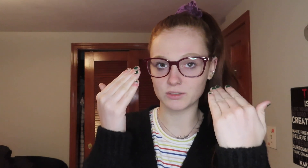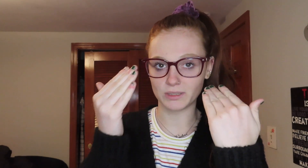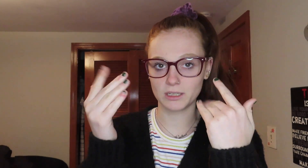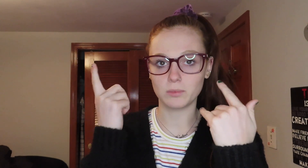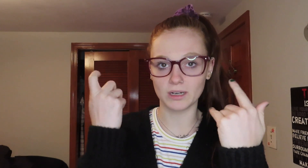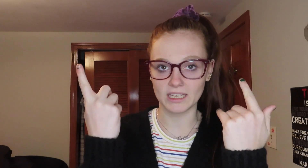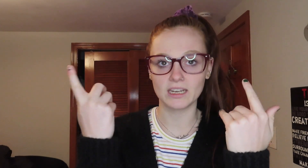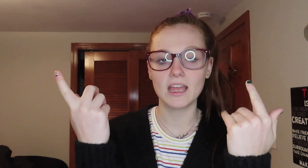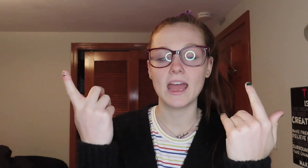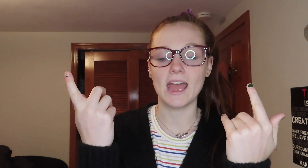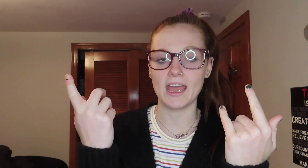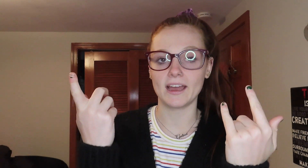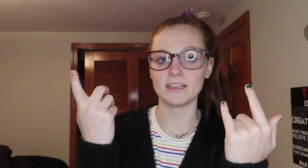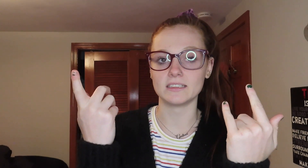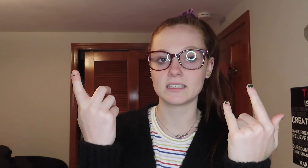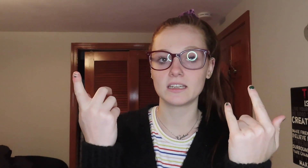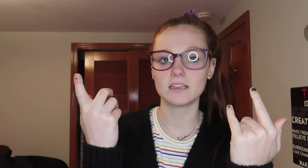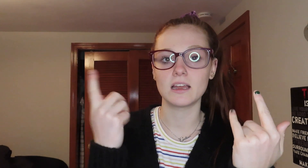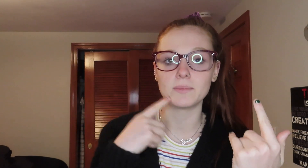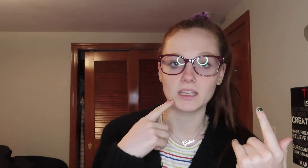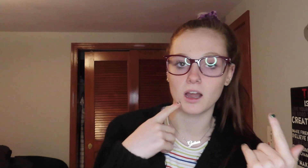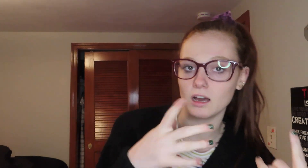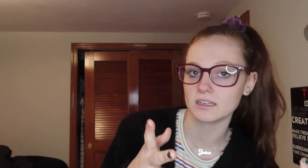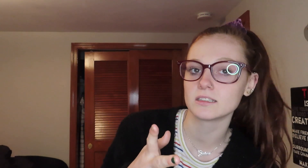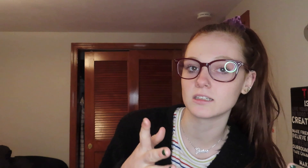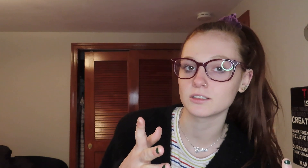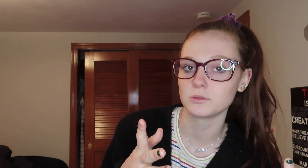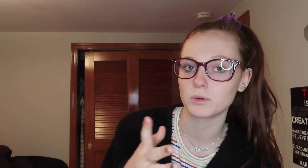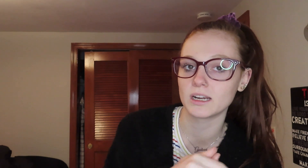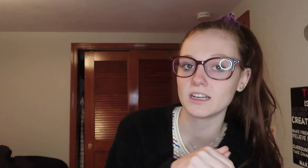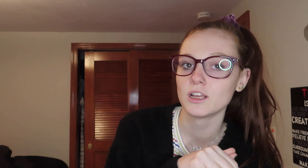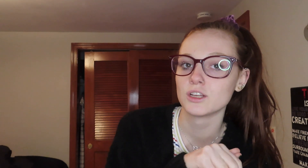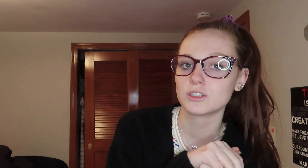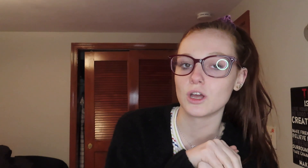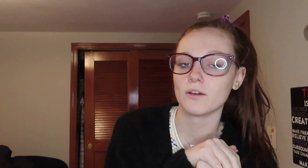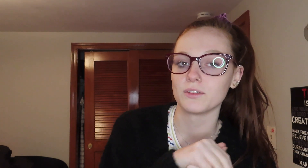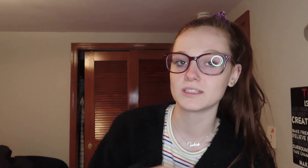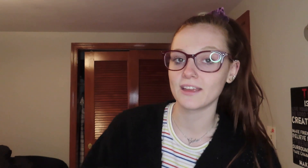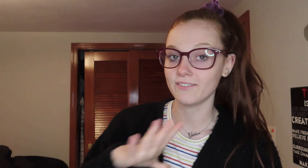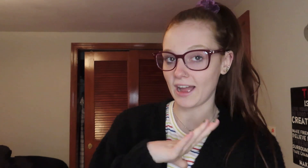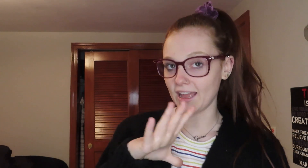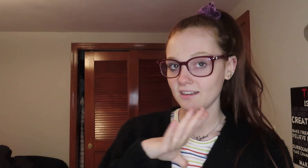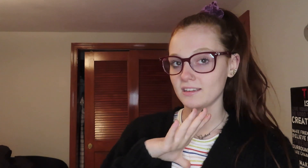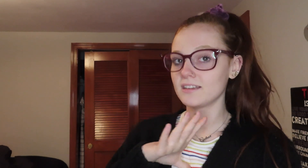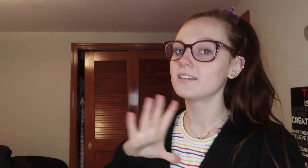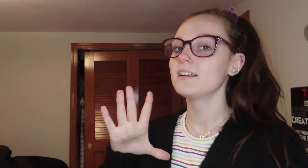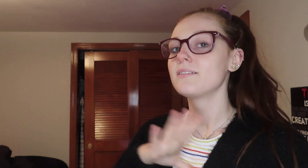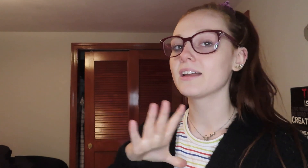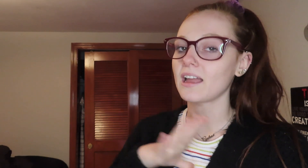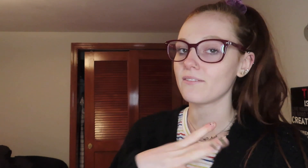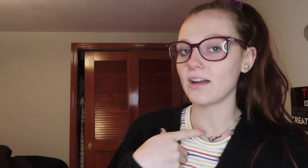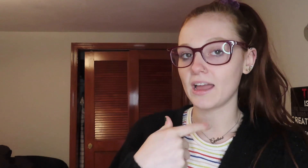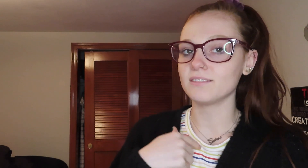is really important and being honest is also important so if you say fine like I'm fine